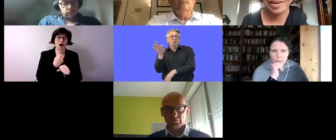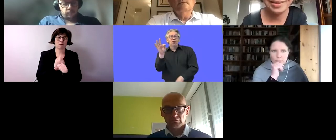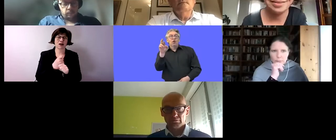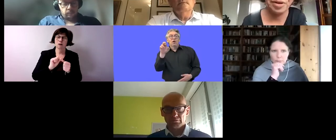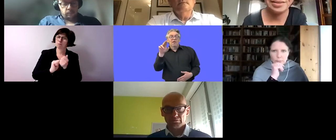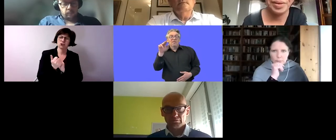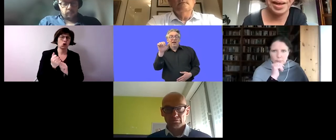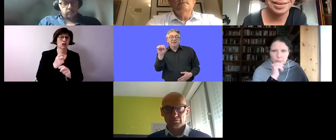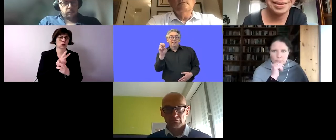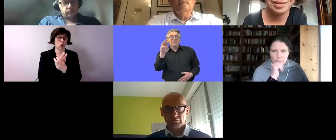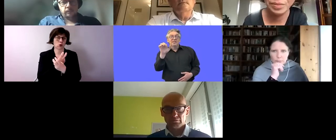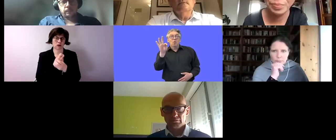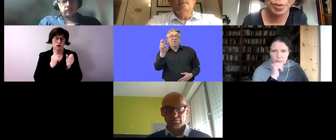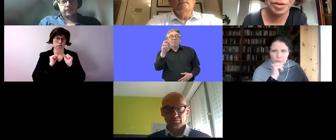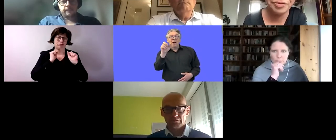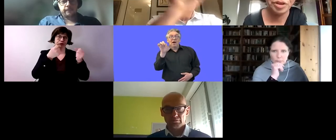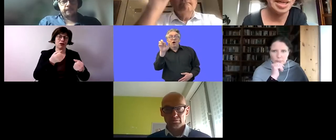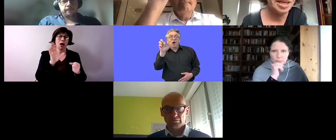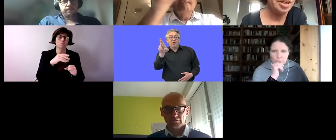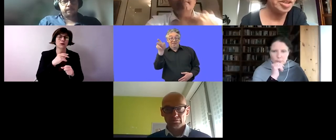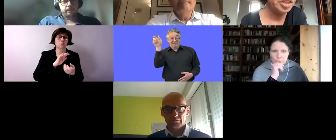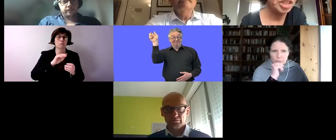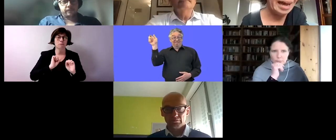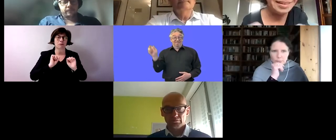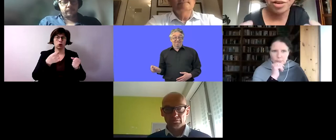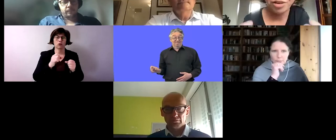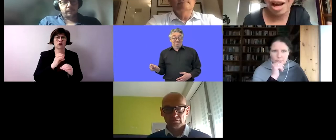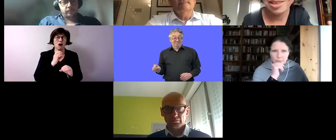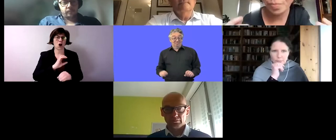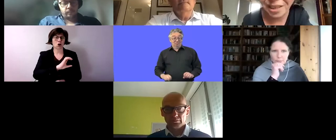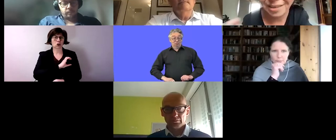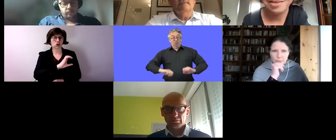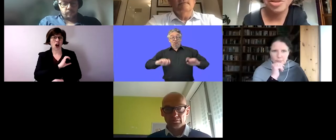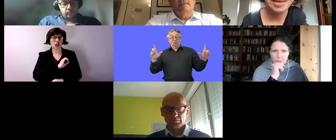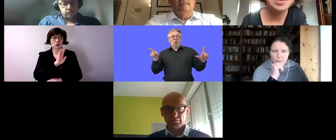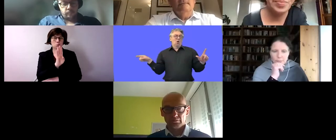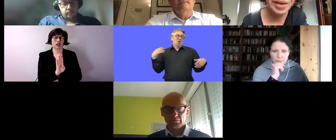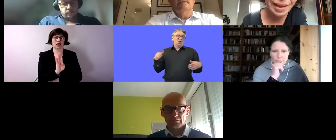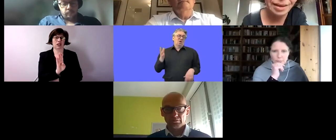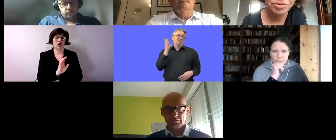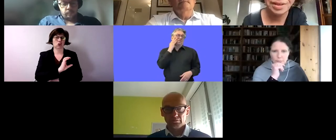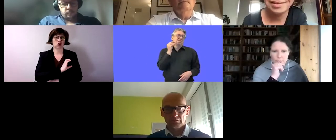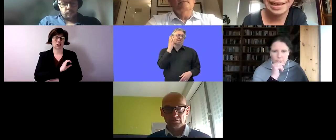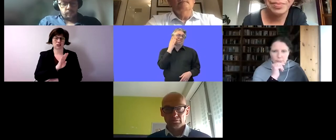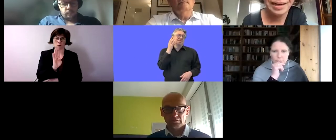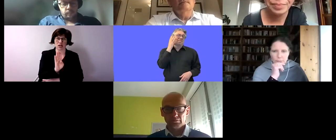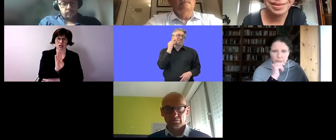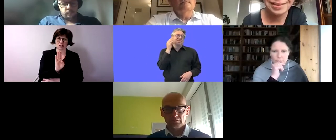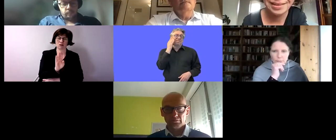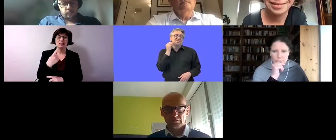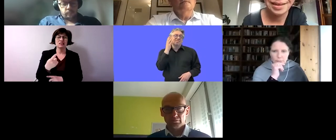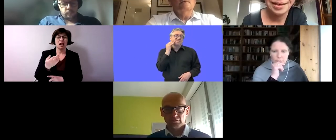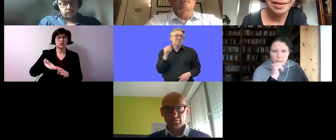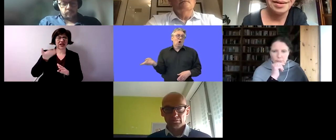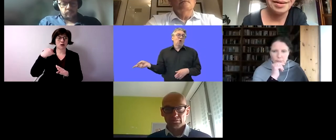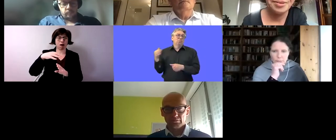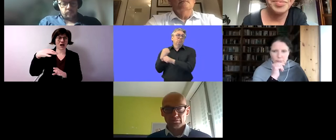who has advanced inclusive work and labor especially in austria